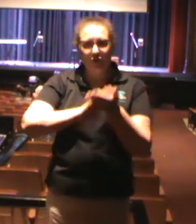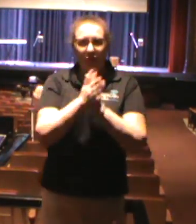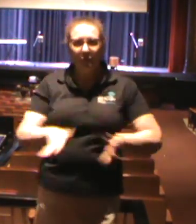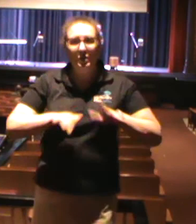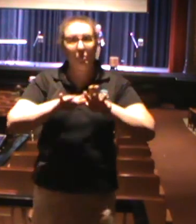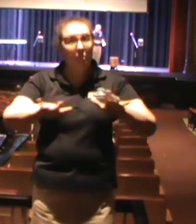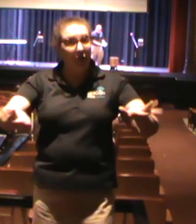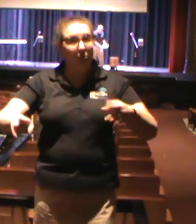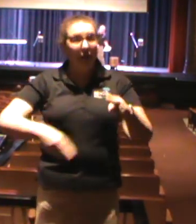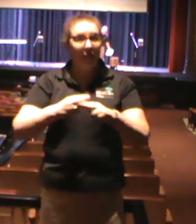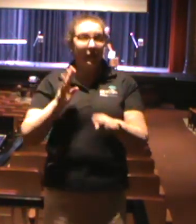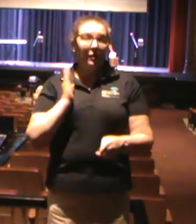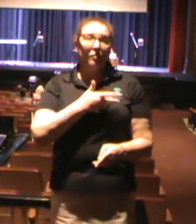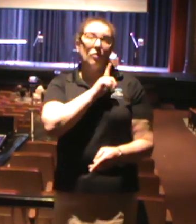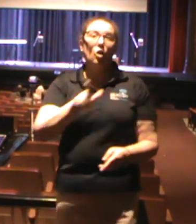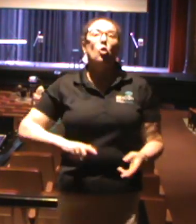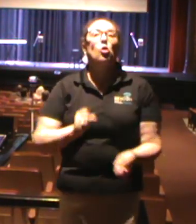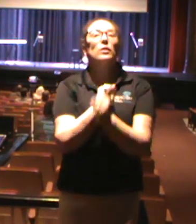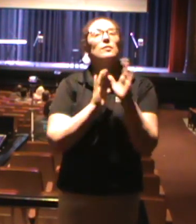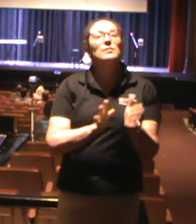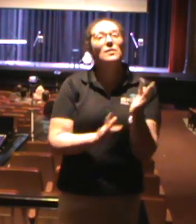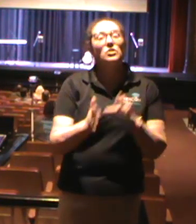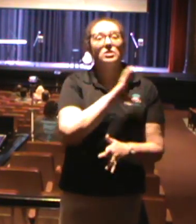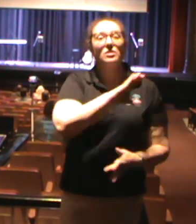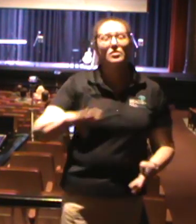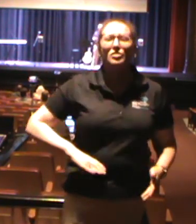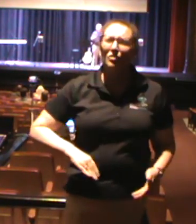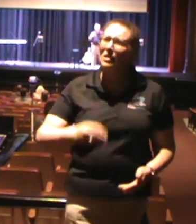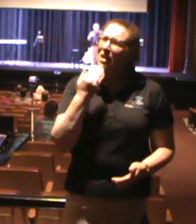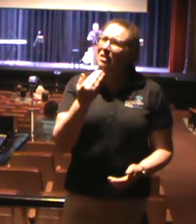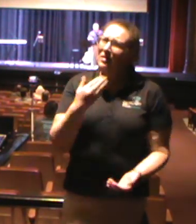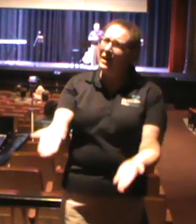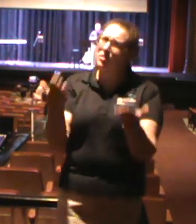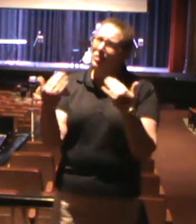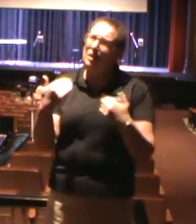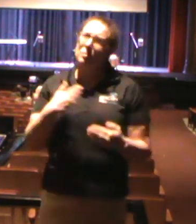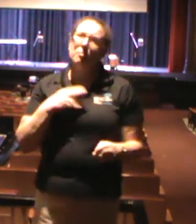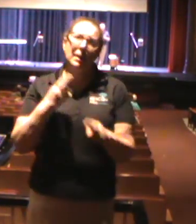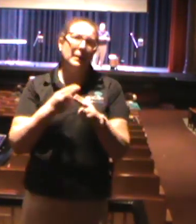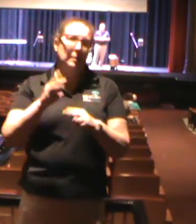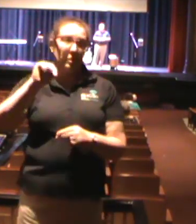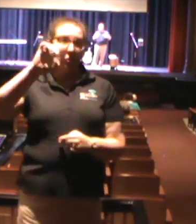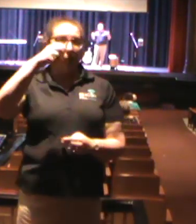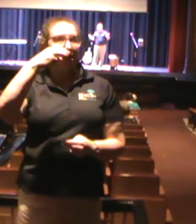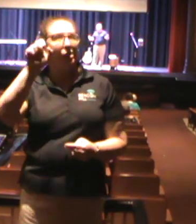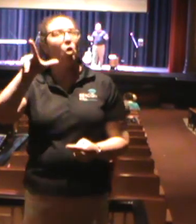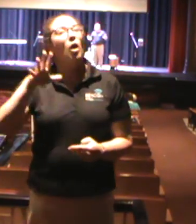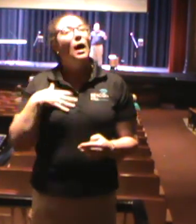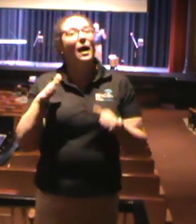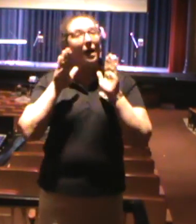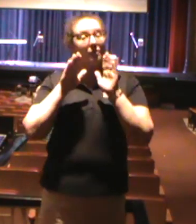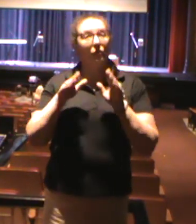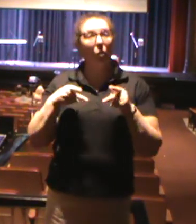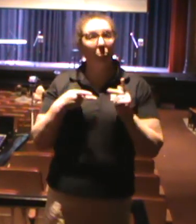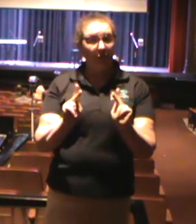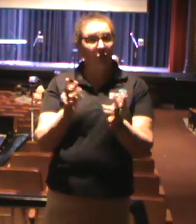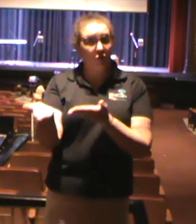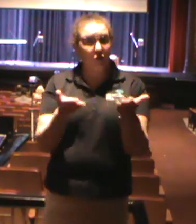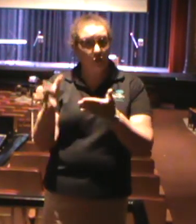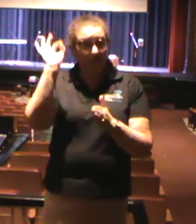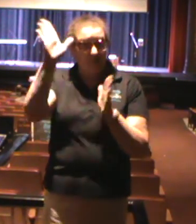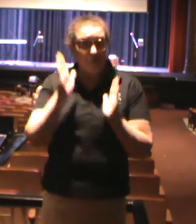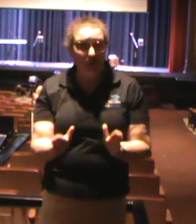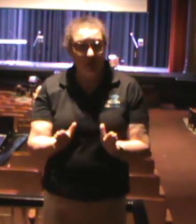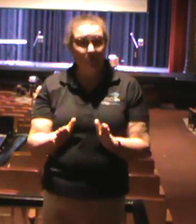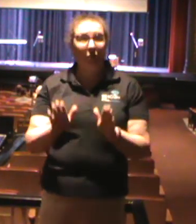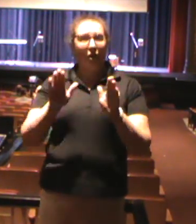Thank you for coming out and worshiping with us. My name is Michael. have the privilege of serving as the pastor of this wonderful Fellowship of Believers. Thank you for your guest with us today. Thank you